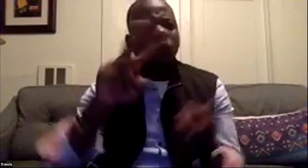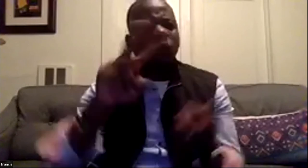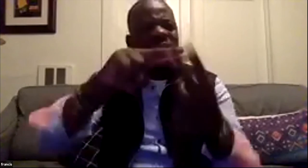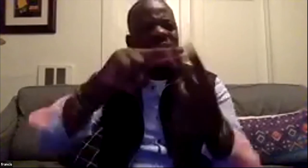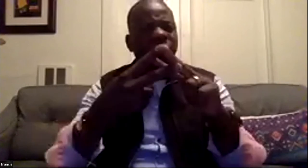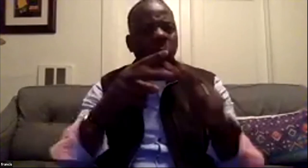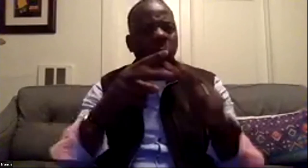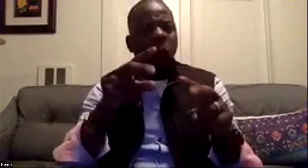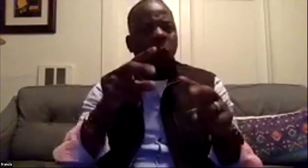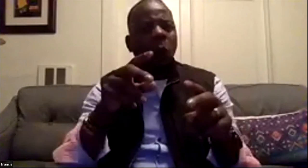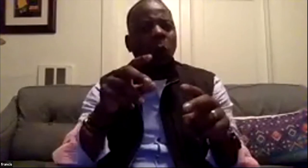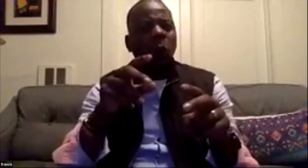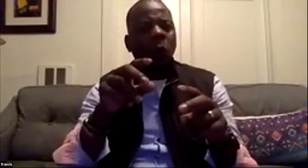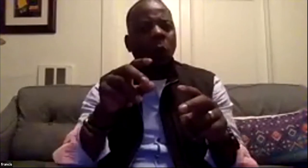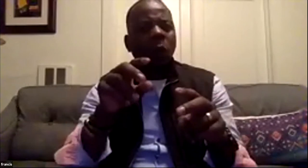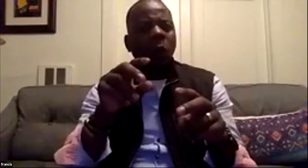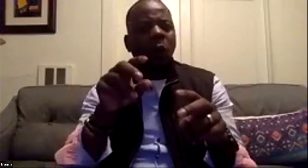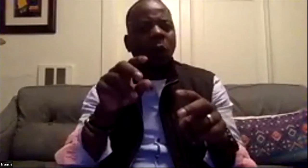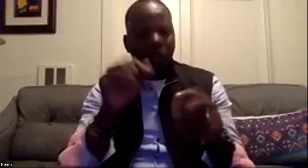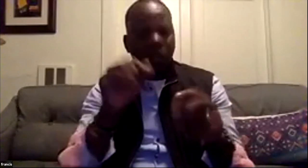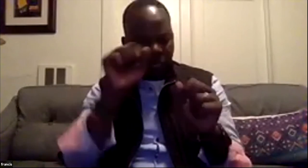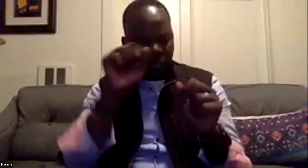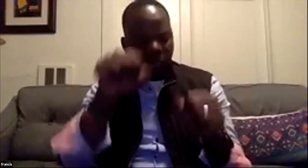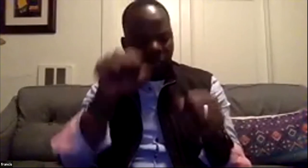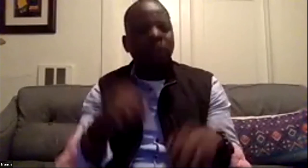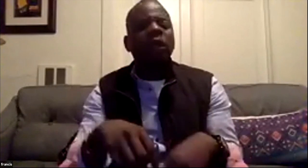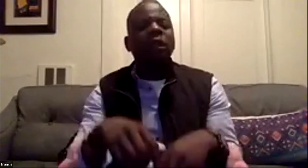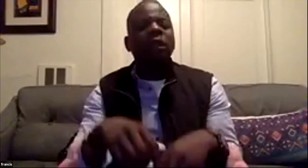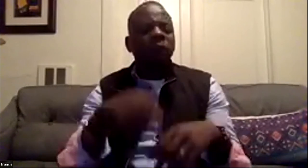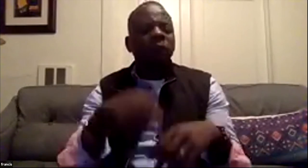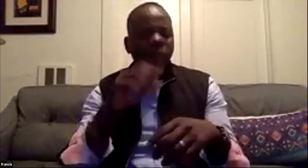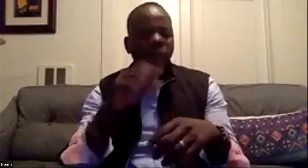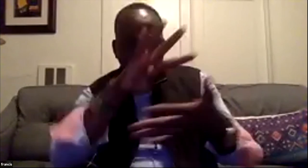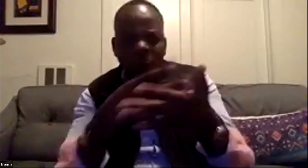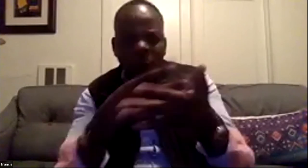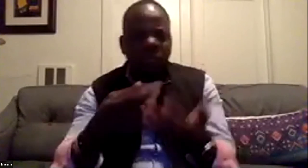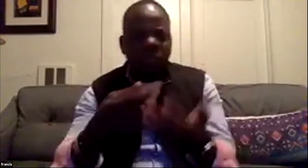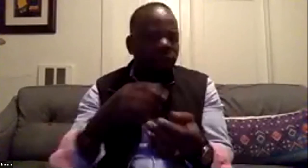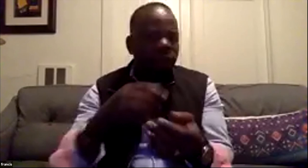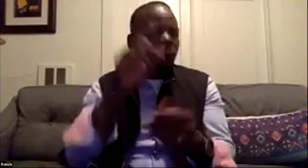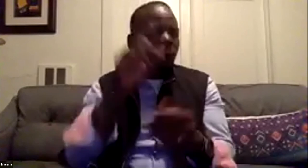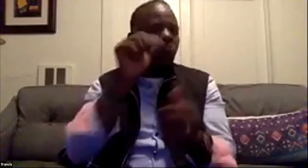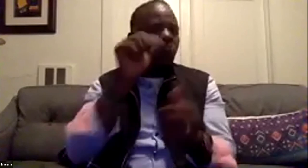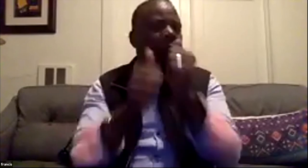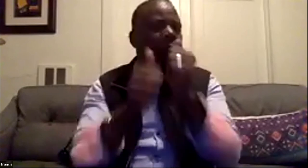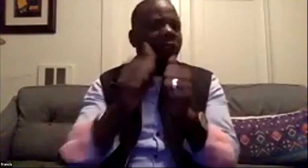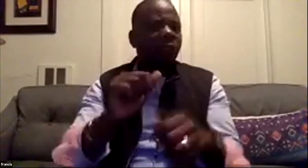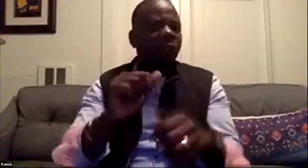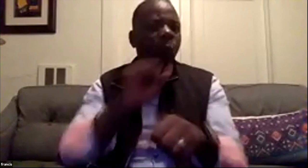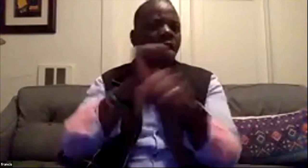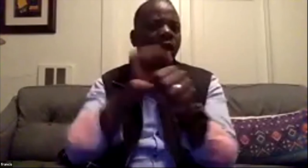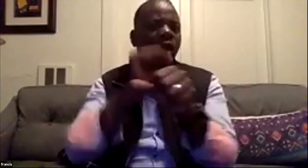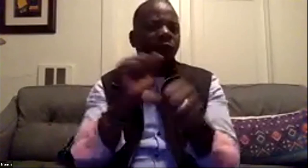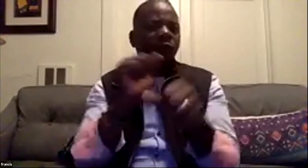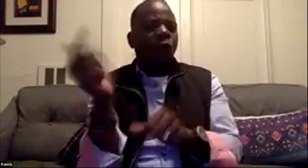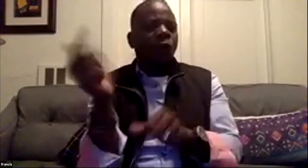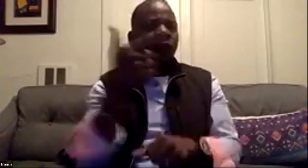to visiting to visiting your marine city um i don't know what to call it complex village